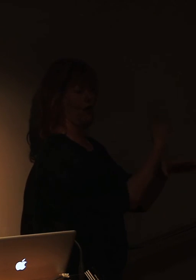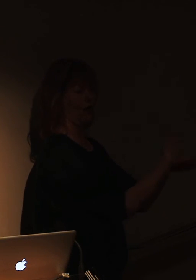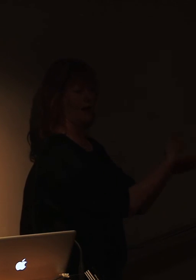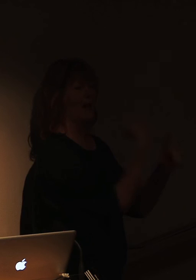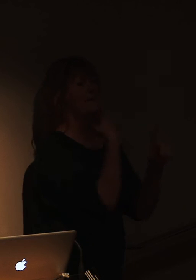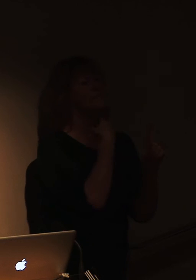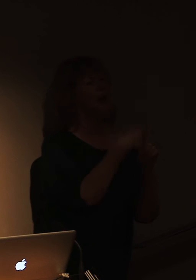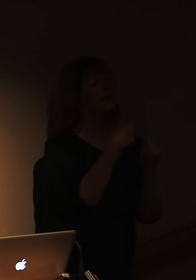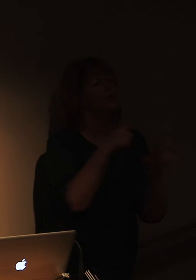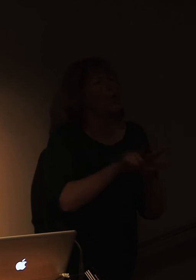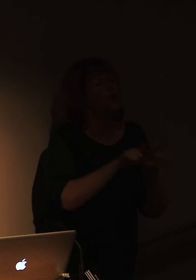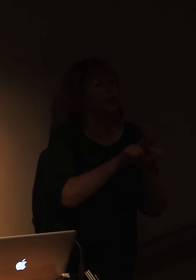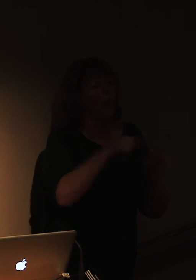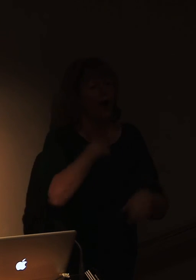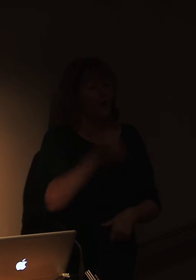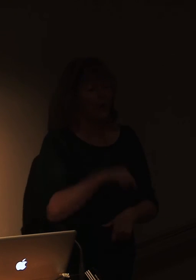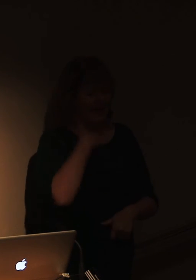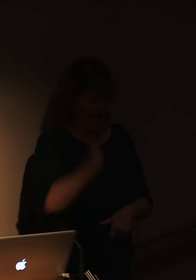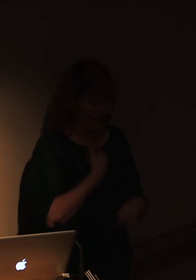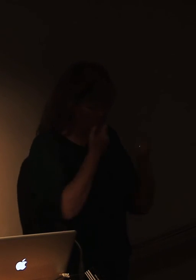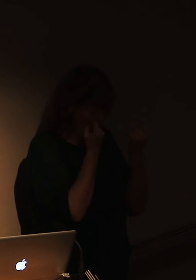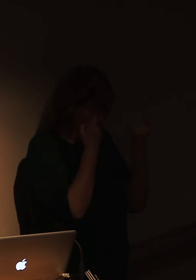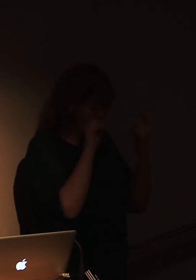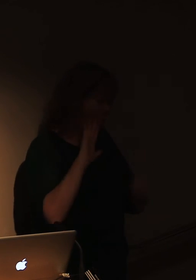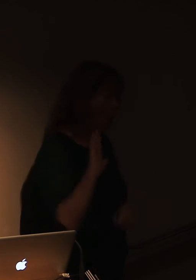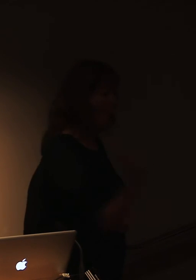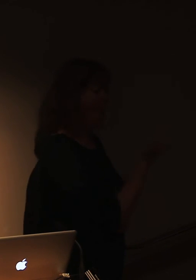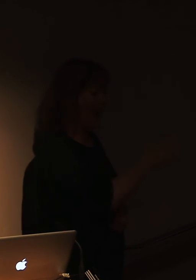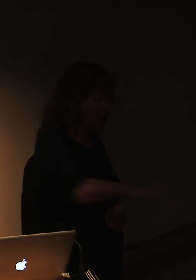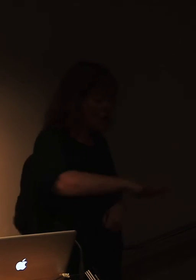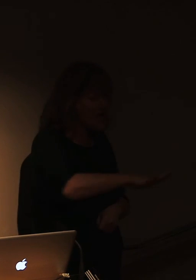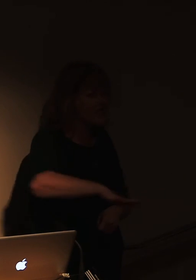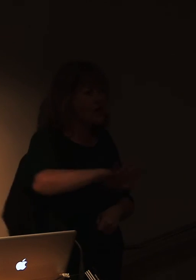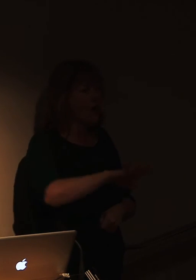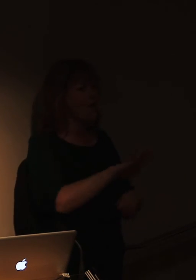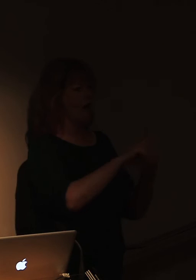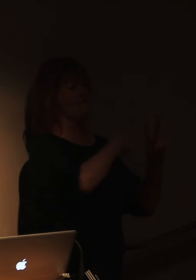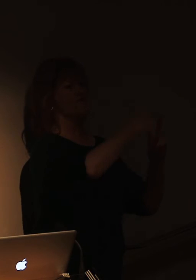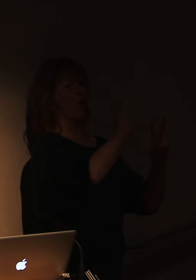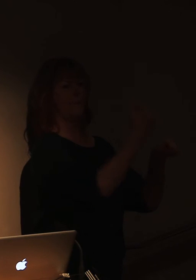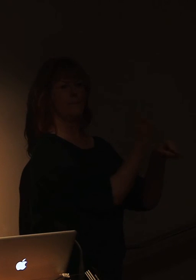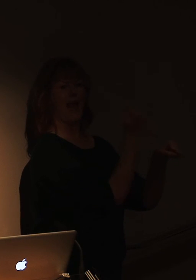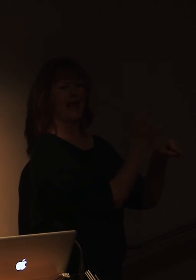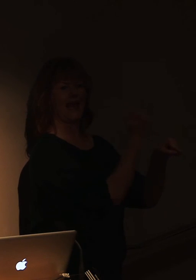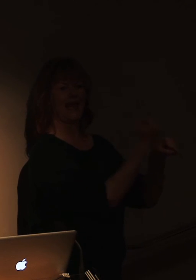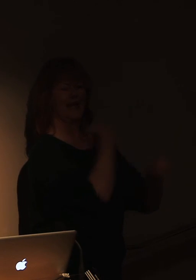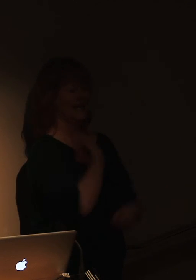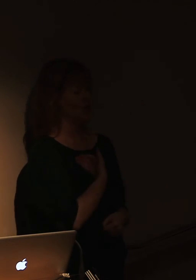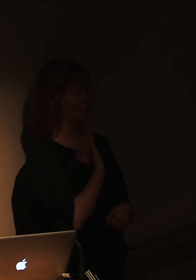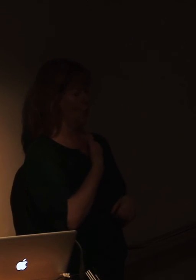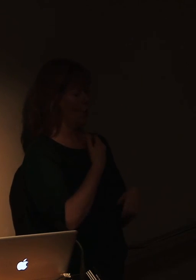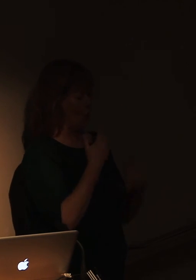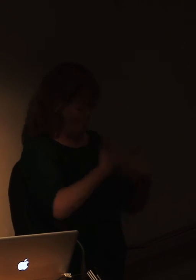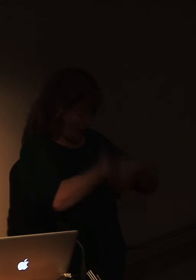important when you make films, is you need to have an understanding of all the areas of filmmaking. You need to be able to work out how to make a film on time.